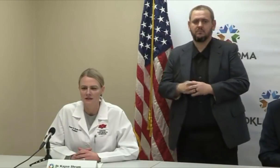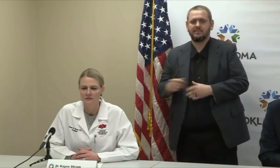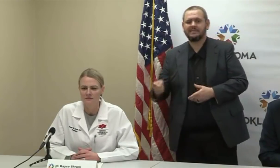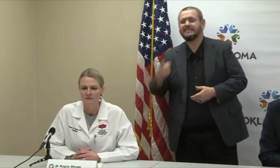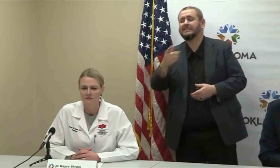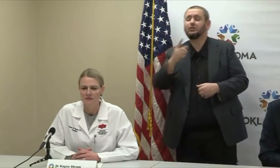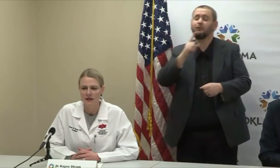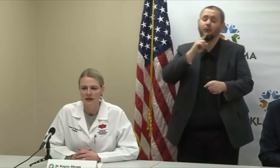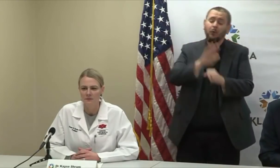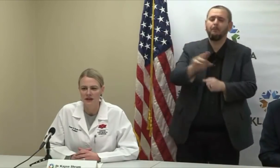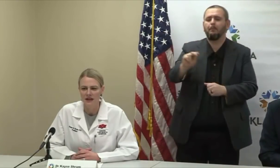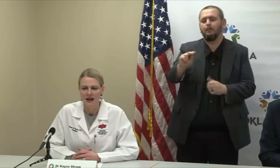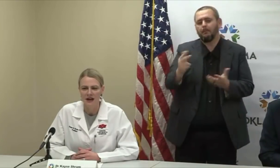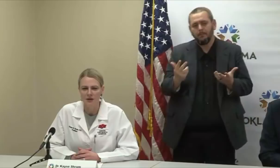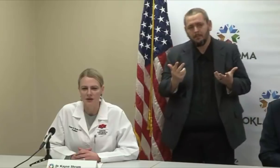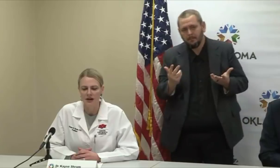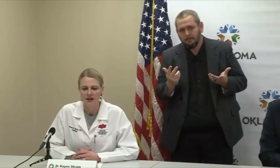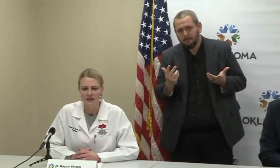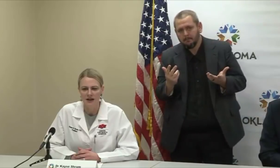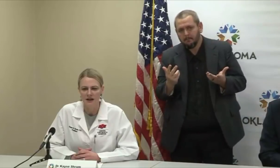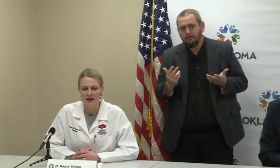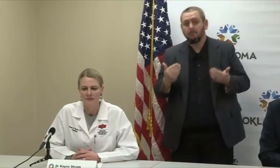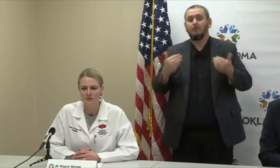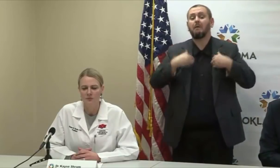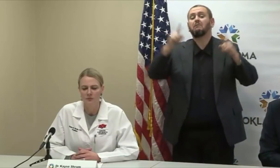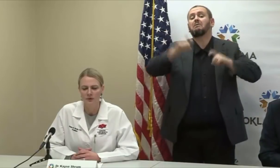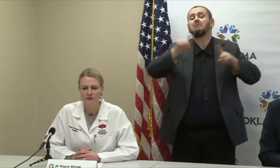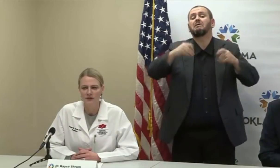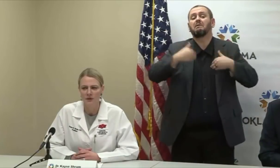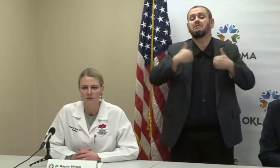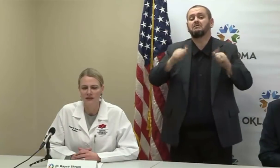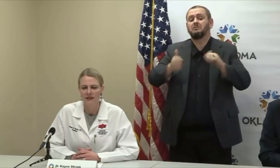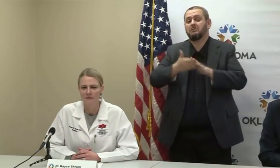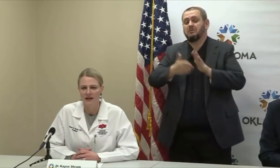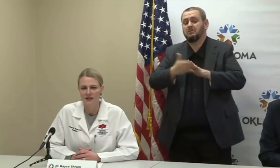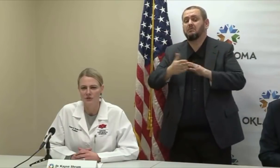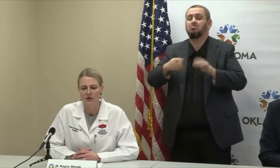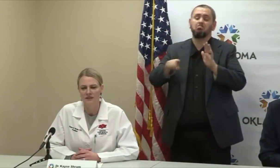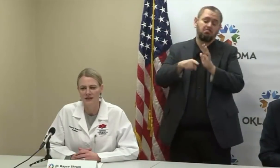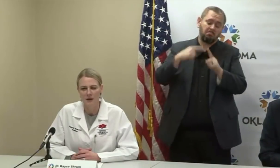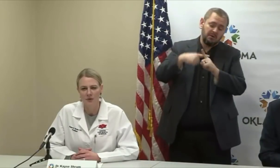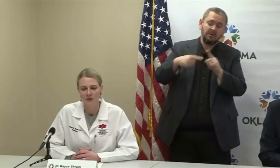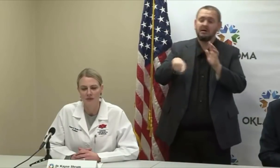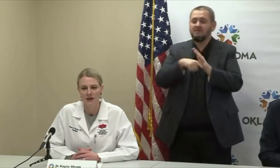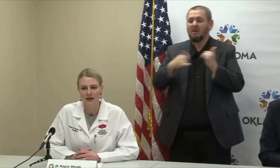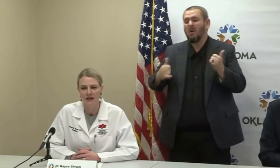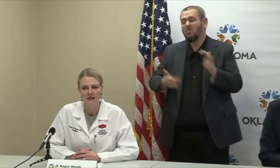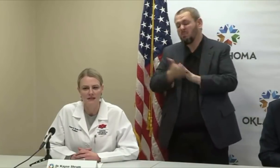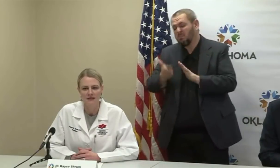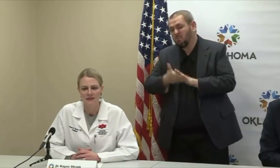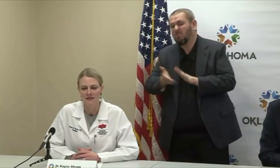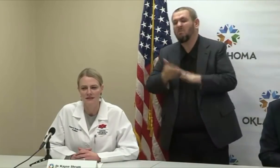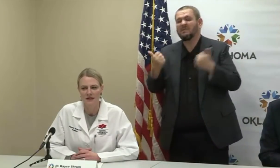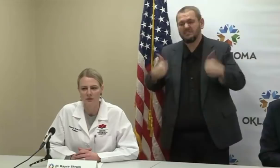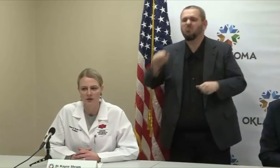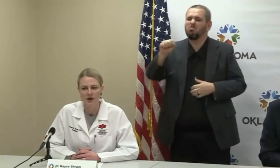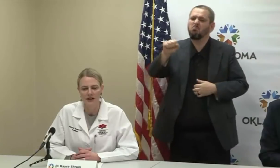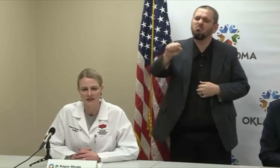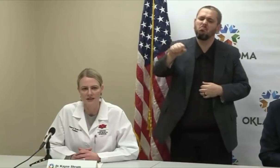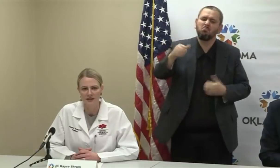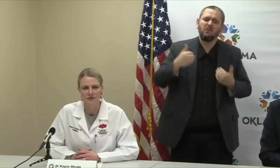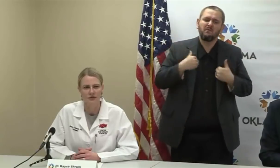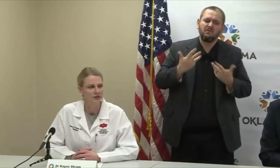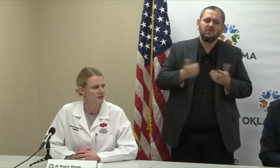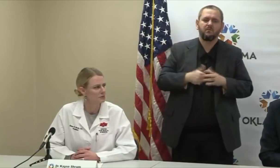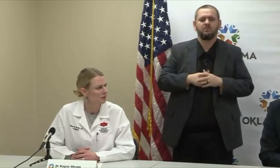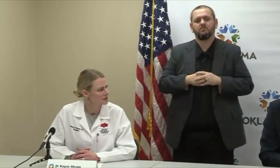but I could probably get back to you on that number, but my sense is that we're not